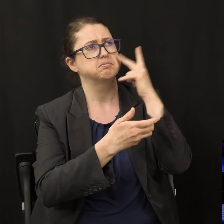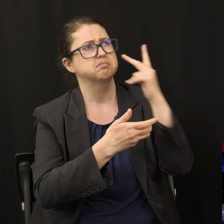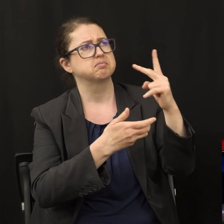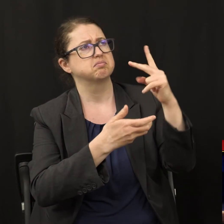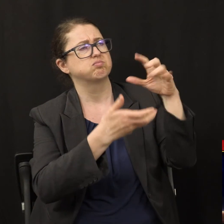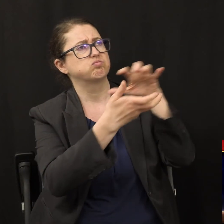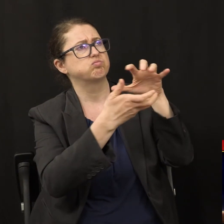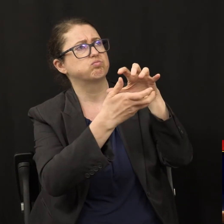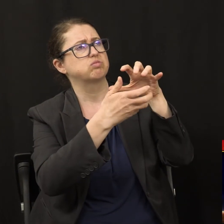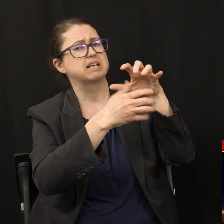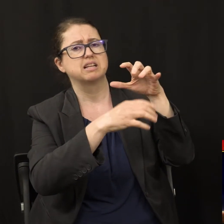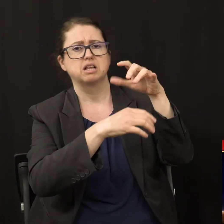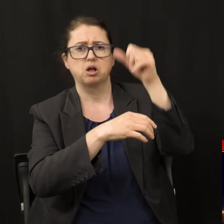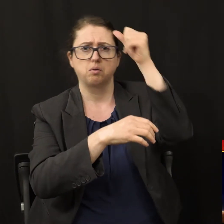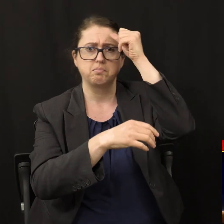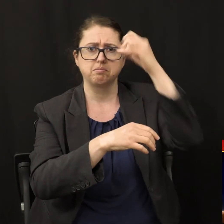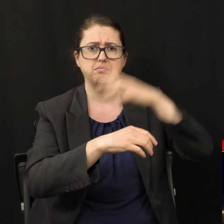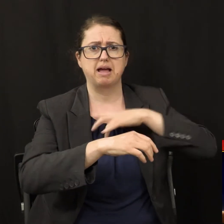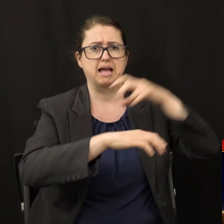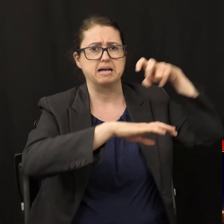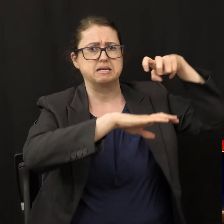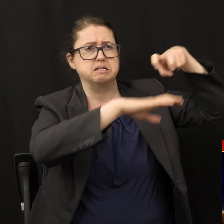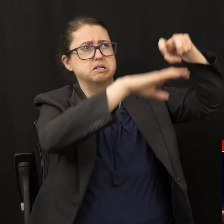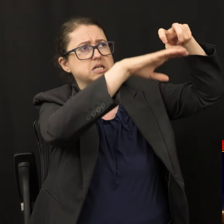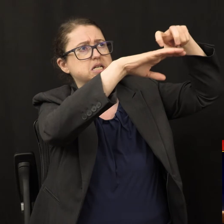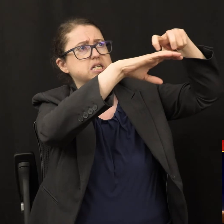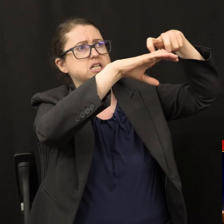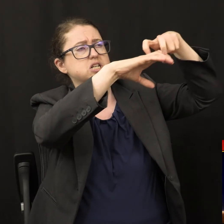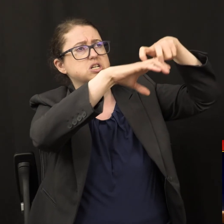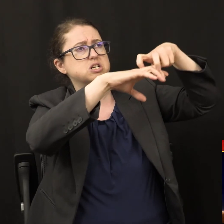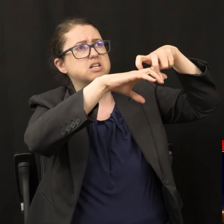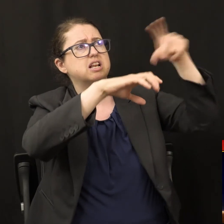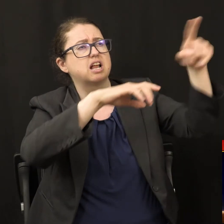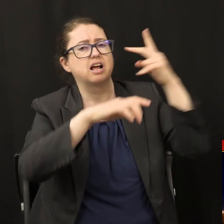having on his head a golden crown and in his hand a sharp sickle.